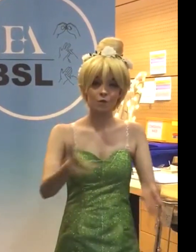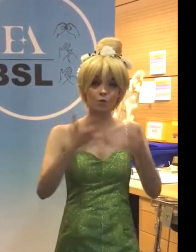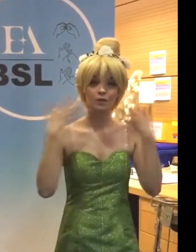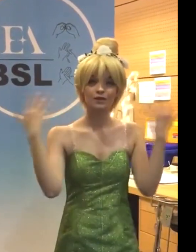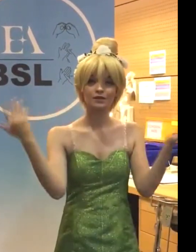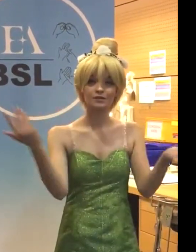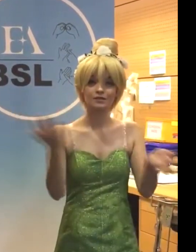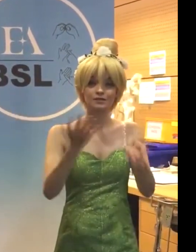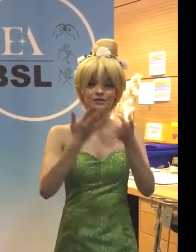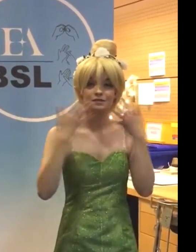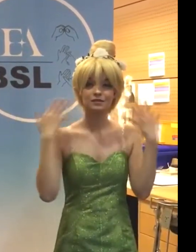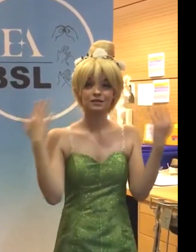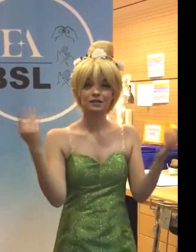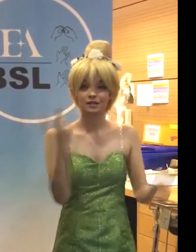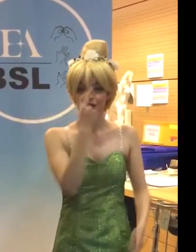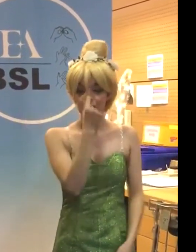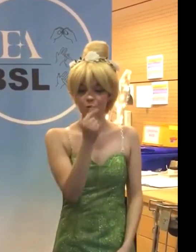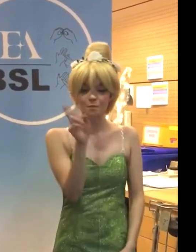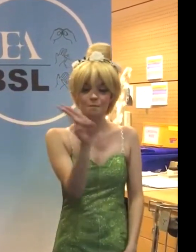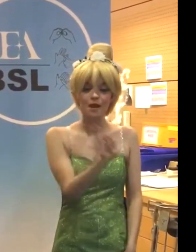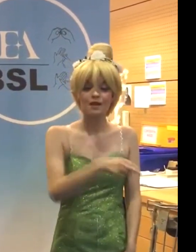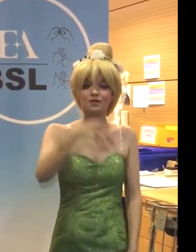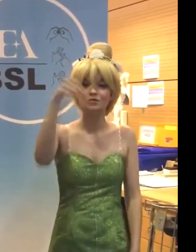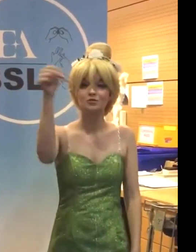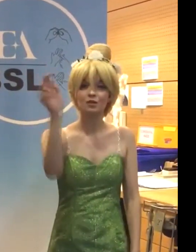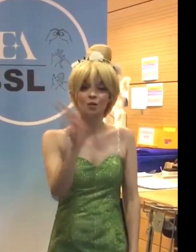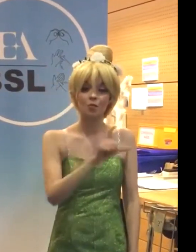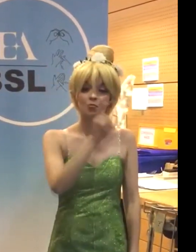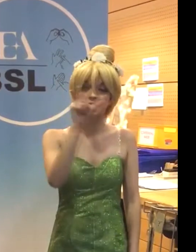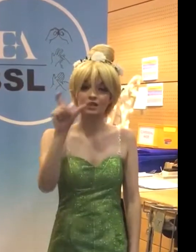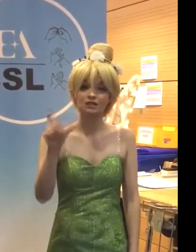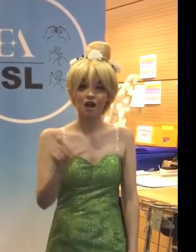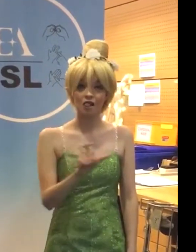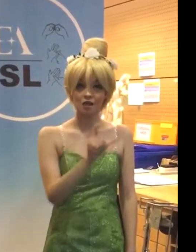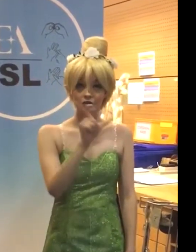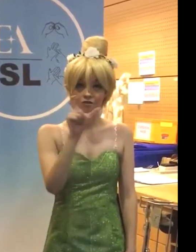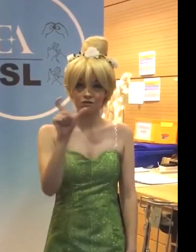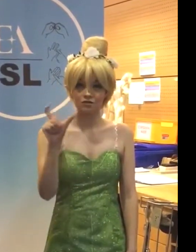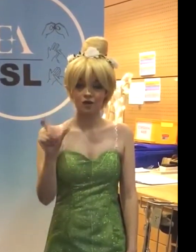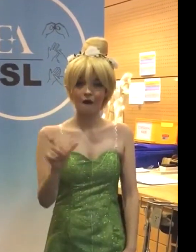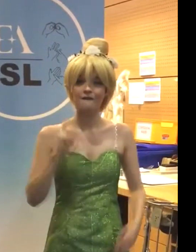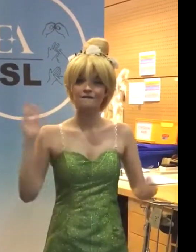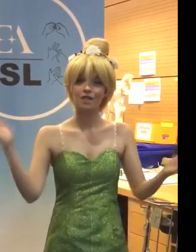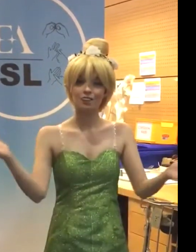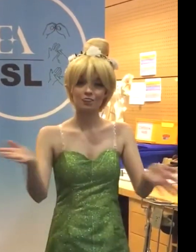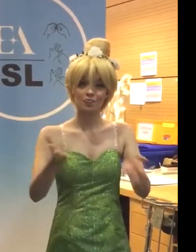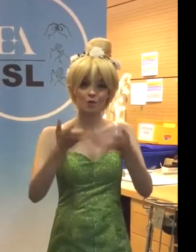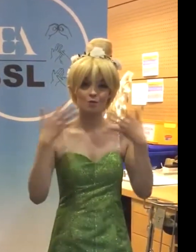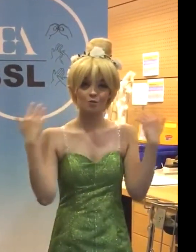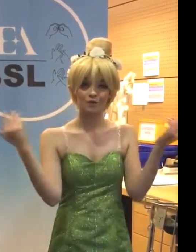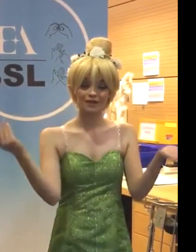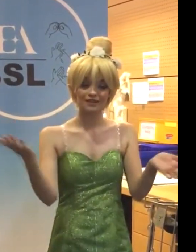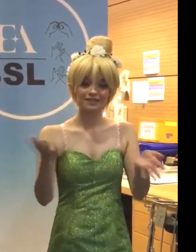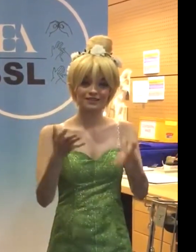wind? Can you paint with all the colors of the wind?